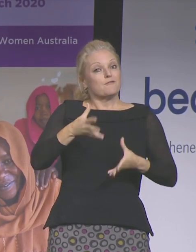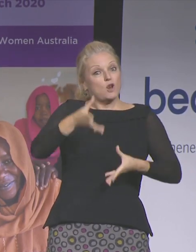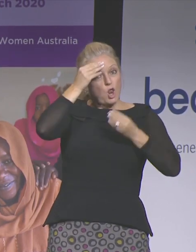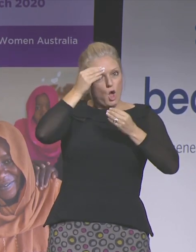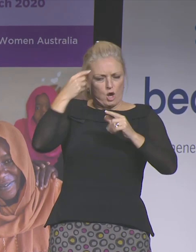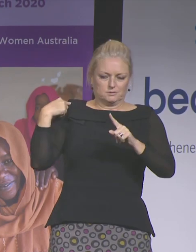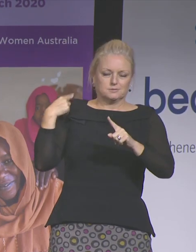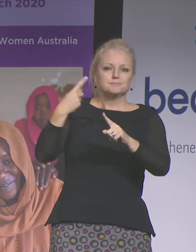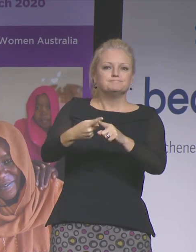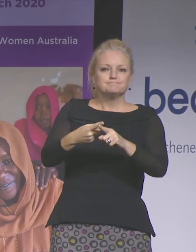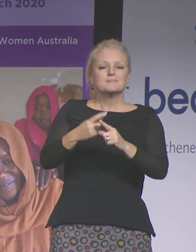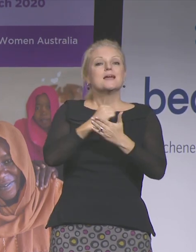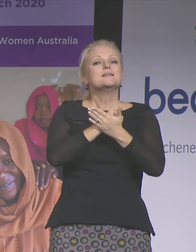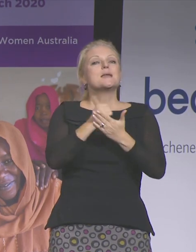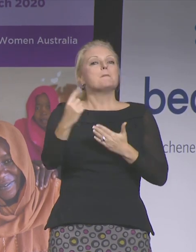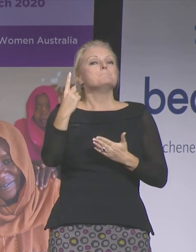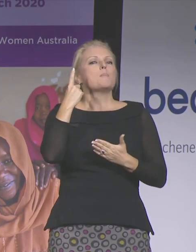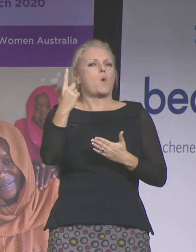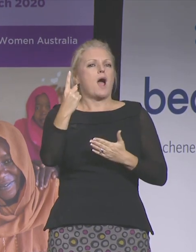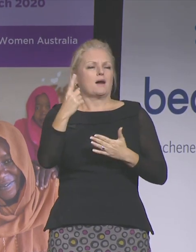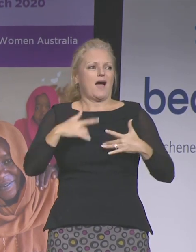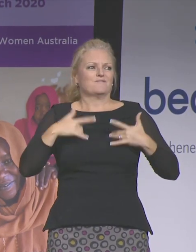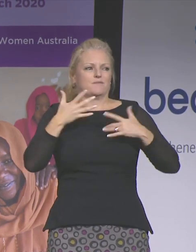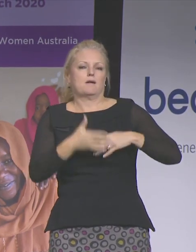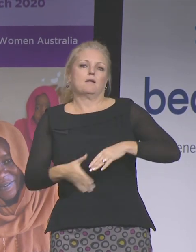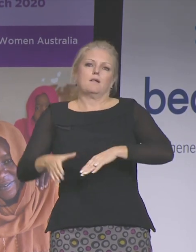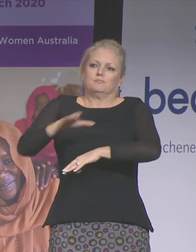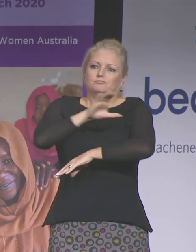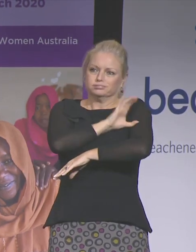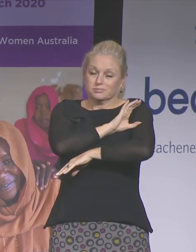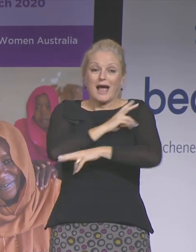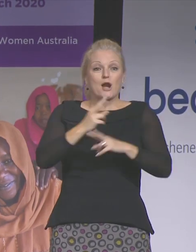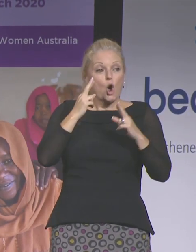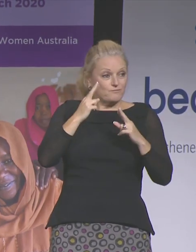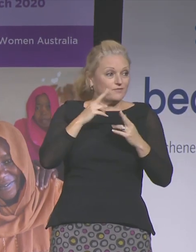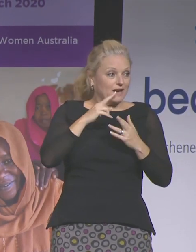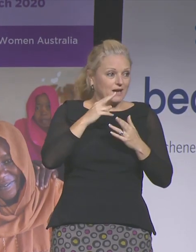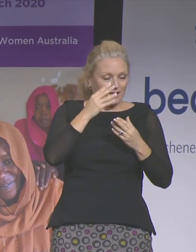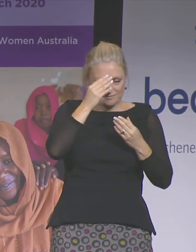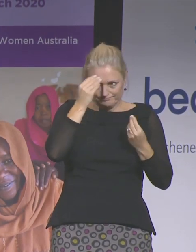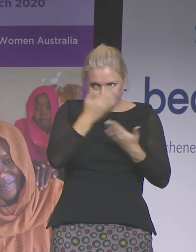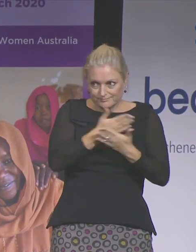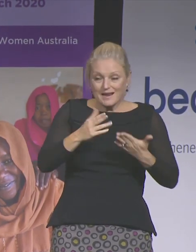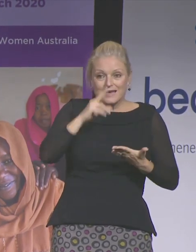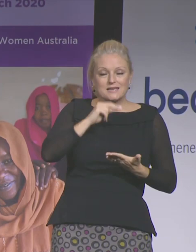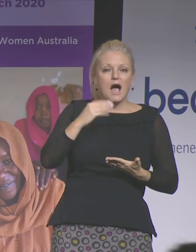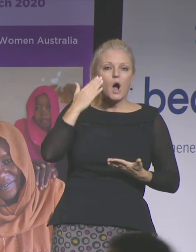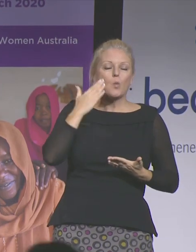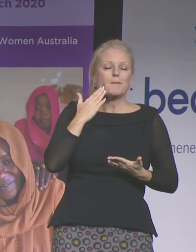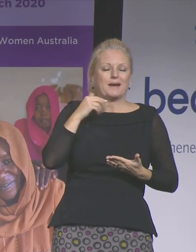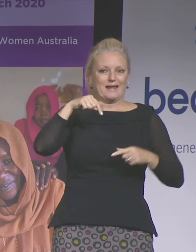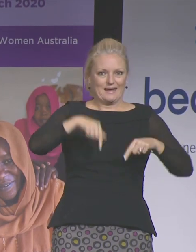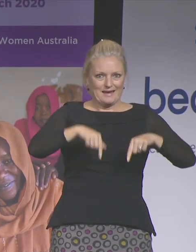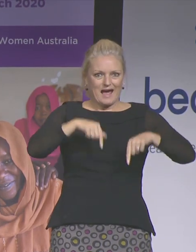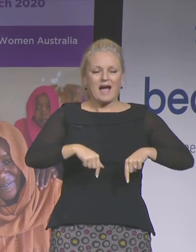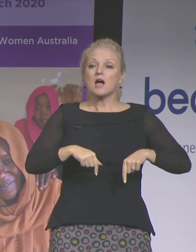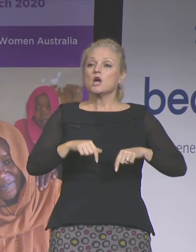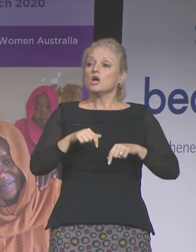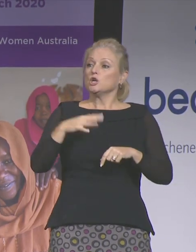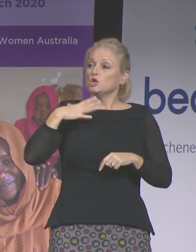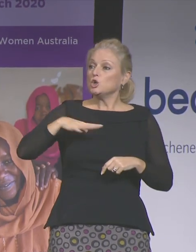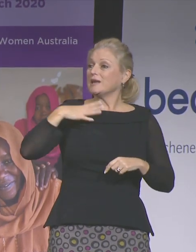empowering thing that I've learnt, and particularly for the young women in the audience, is you don't have to be extraordinary to create change.